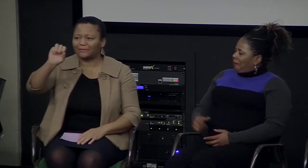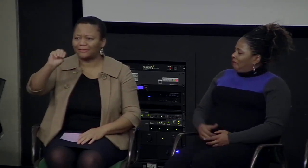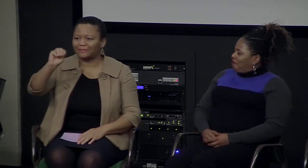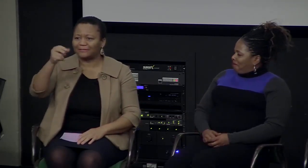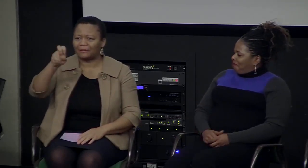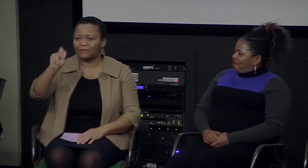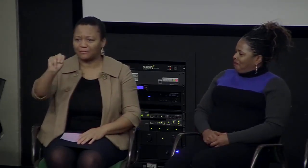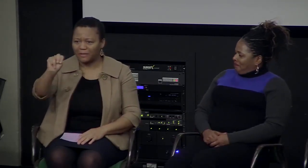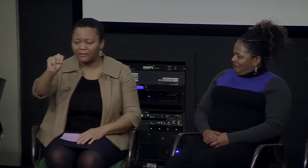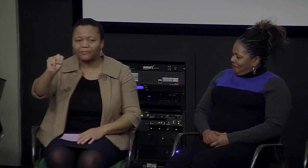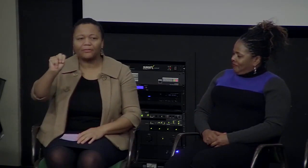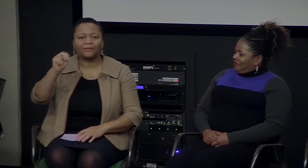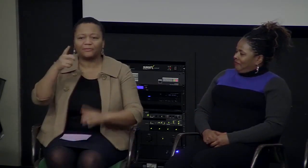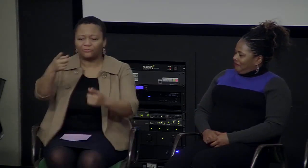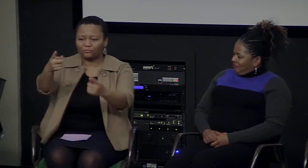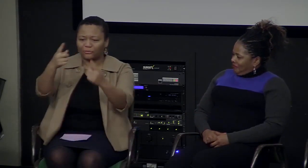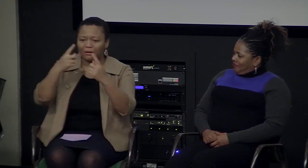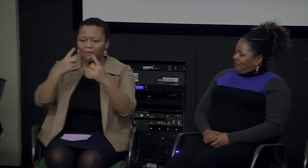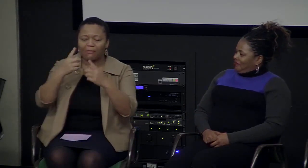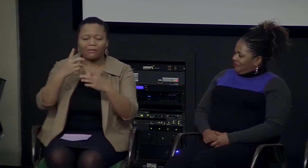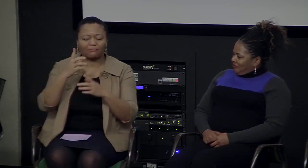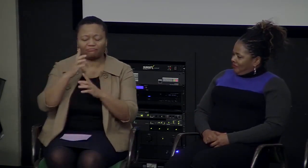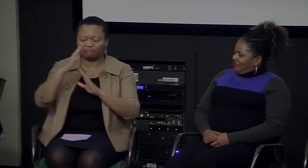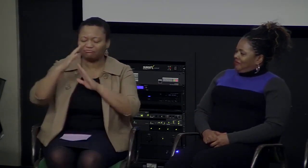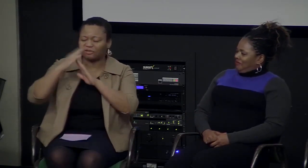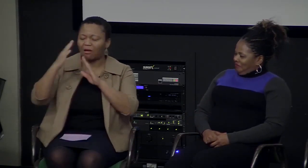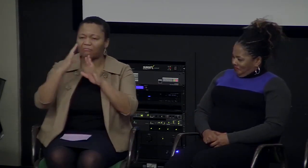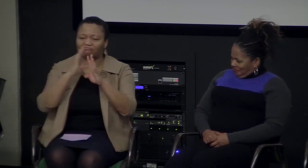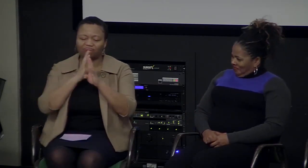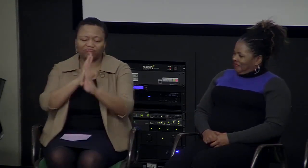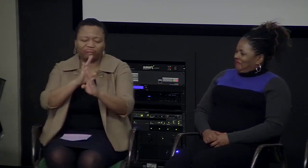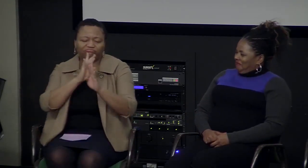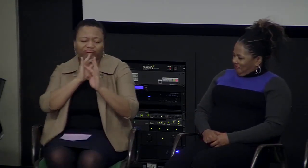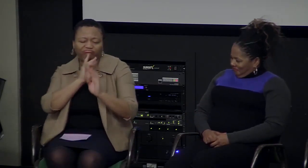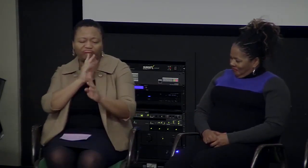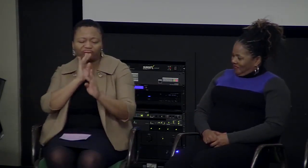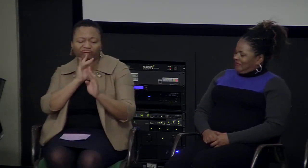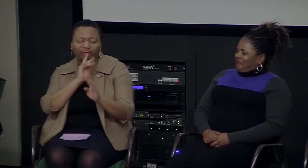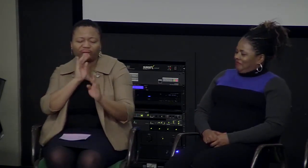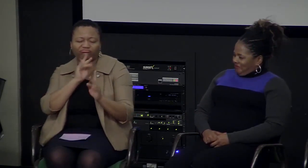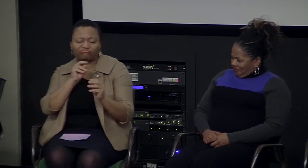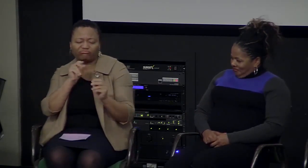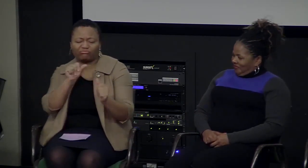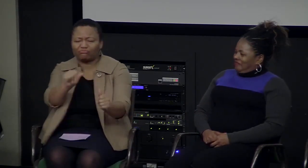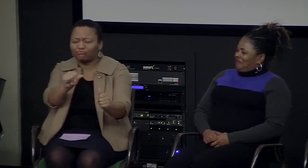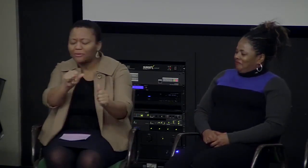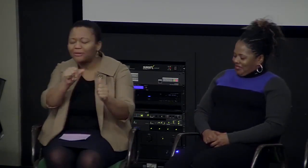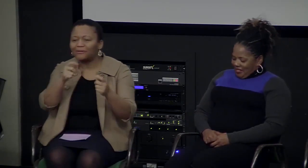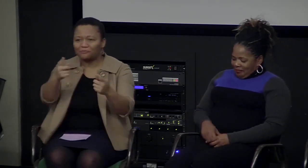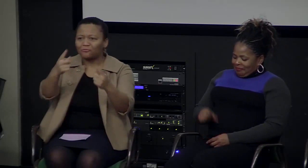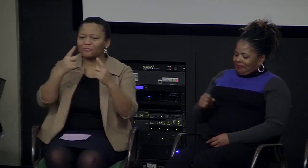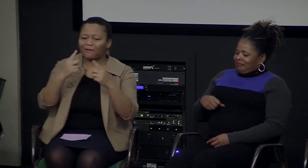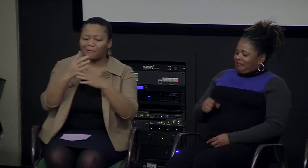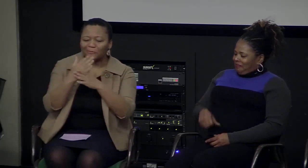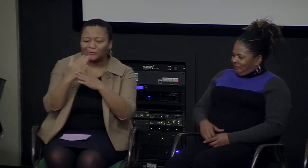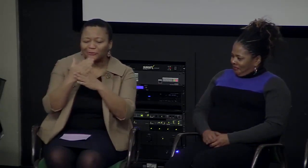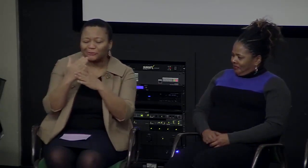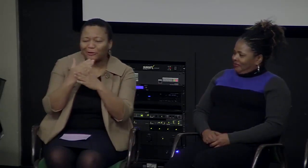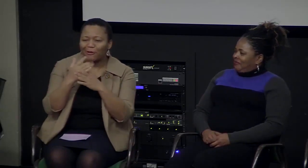Juniper Sussman. She's just an excellent interpreter, well renowned for her voicing skills and her ability for